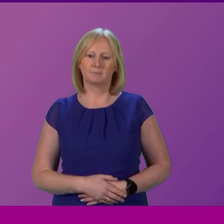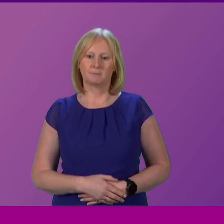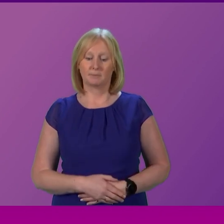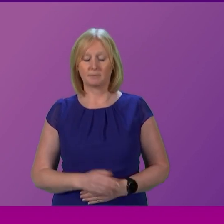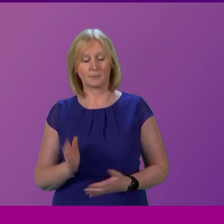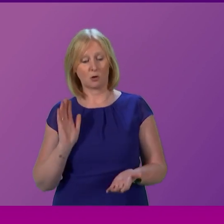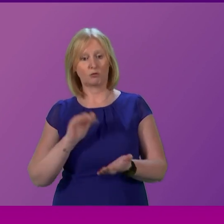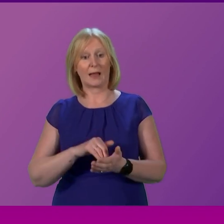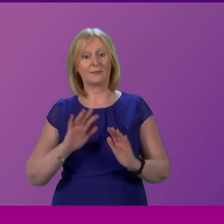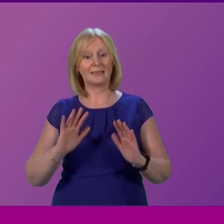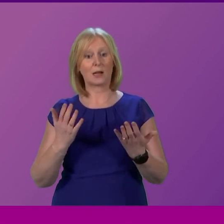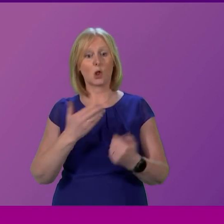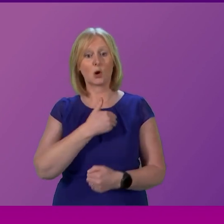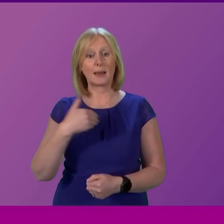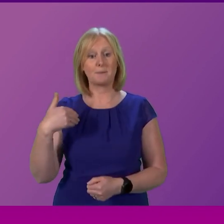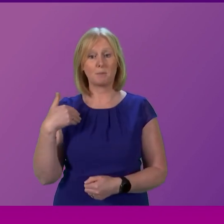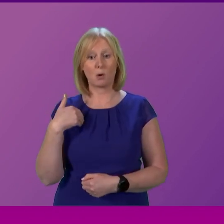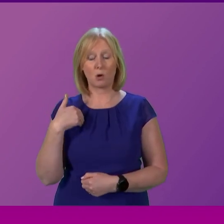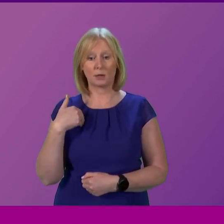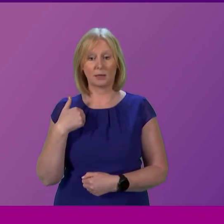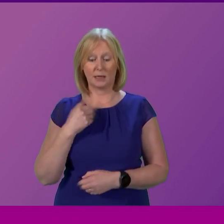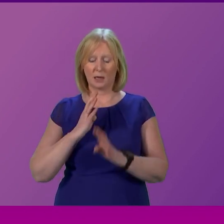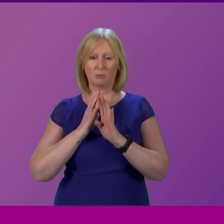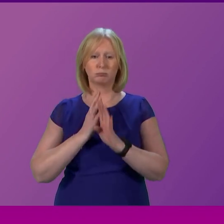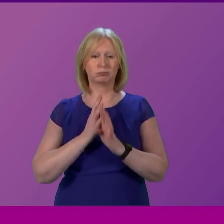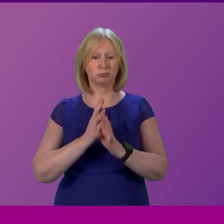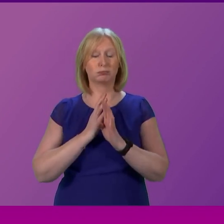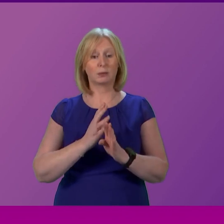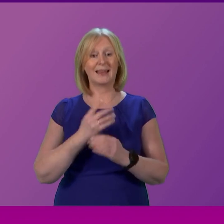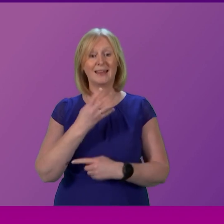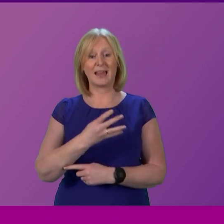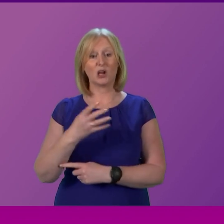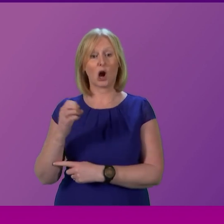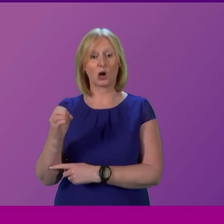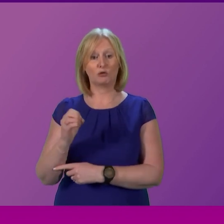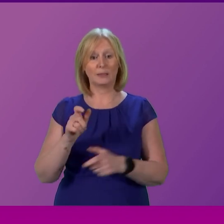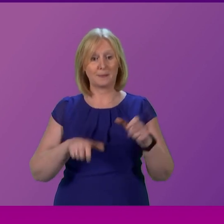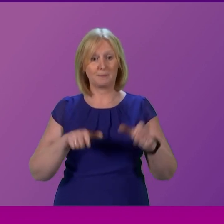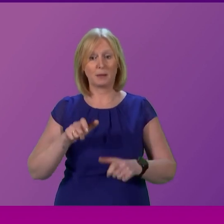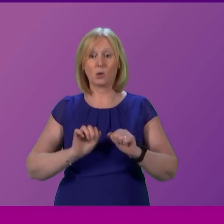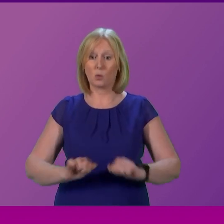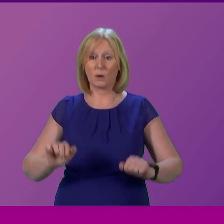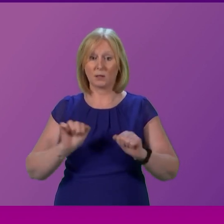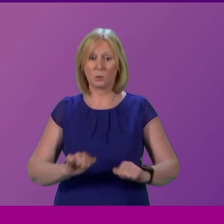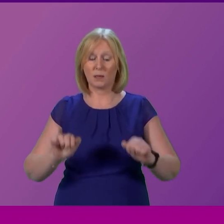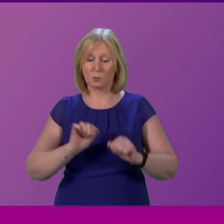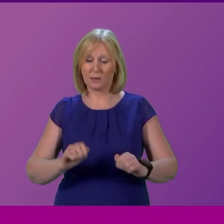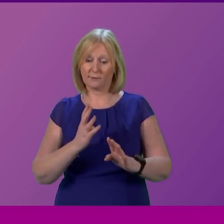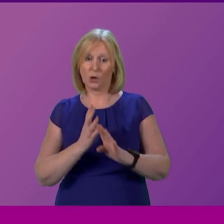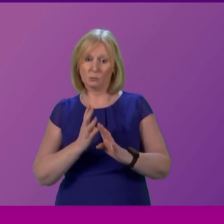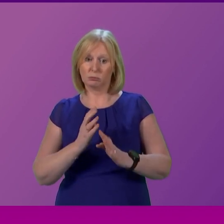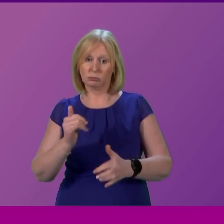at 10 in the morning if memory serves me correct and there was already 900 people waiting in terms of for the call to be answered so